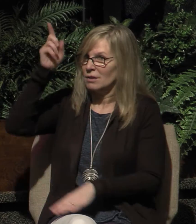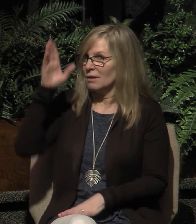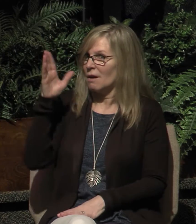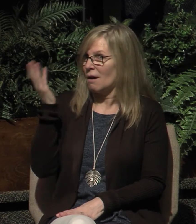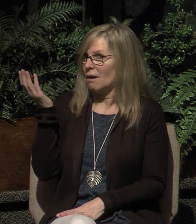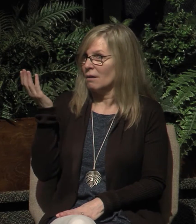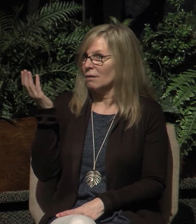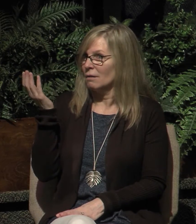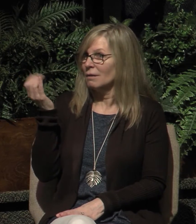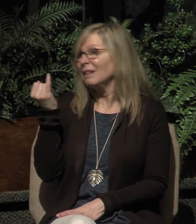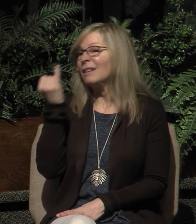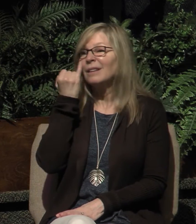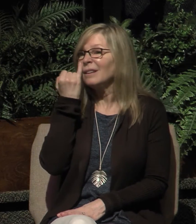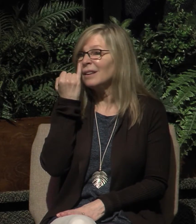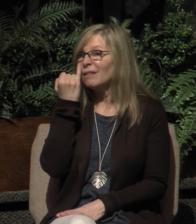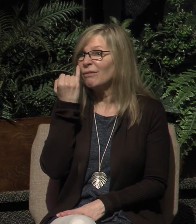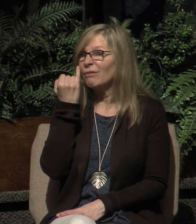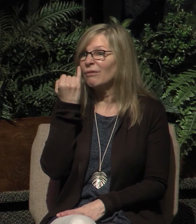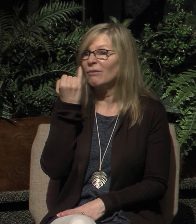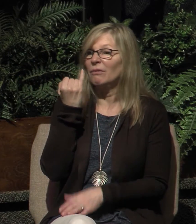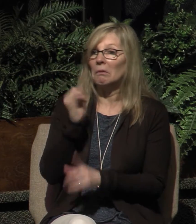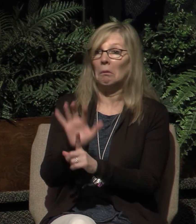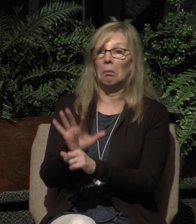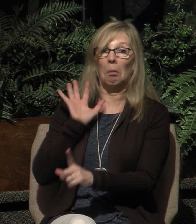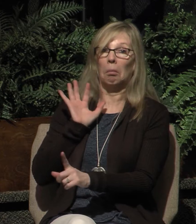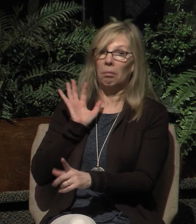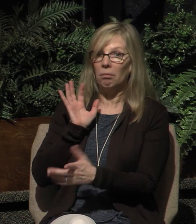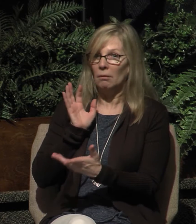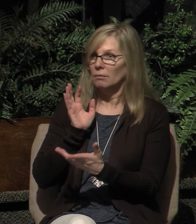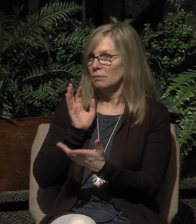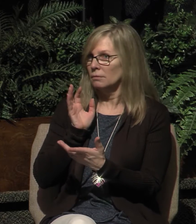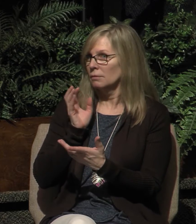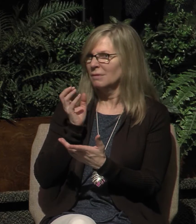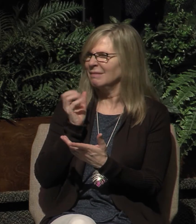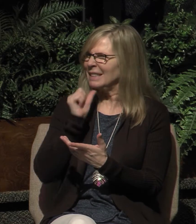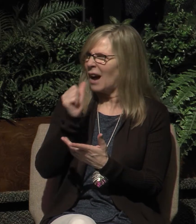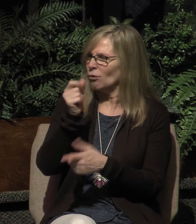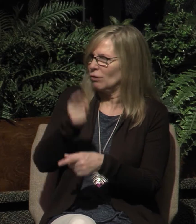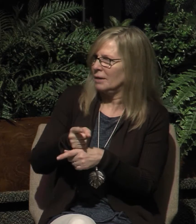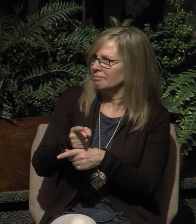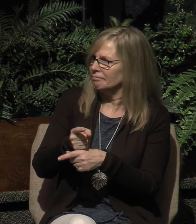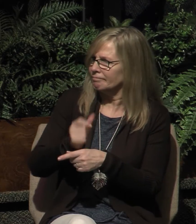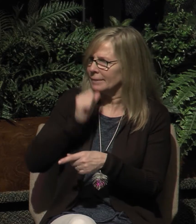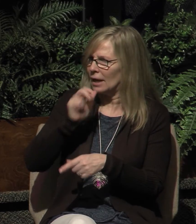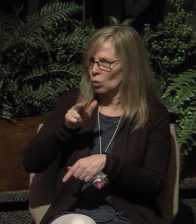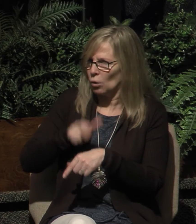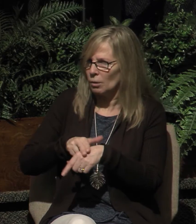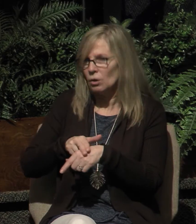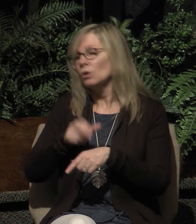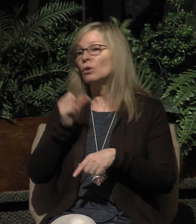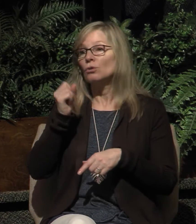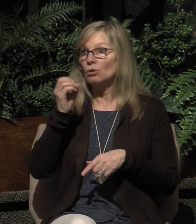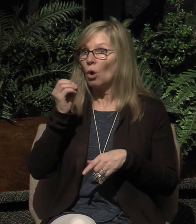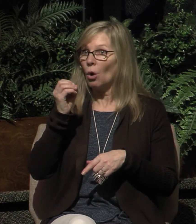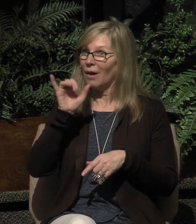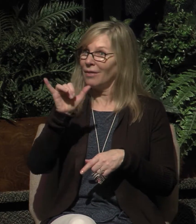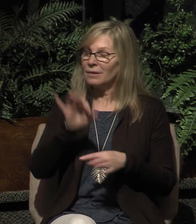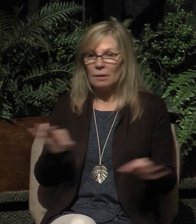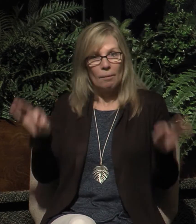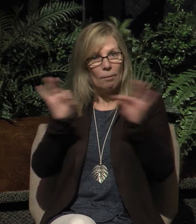it's just abnormal. It's sinful. It's not right. Folks, this is why it's so important to understand that when the Bible